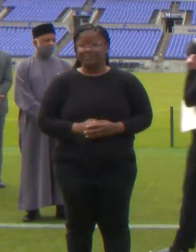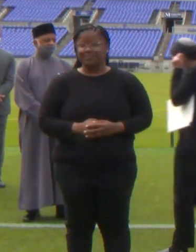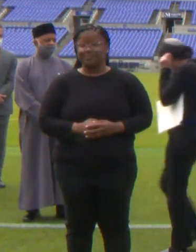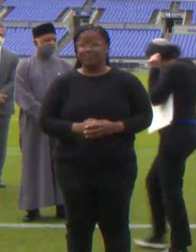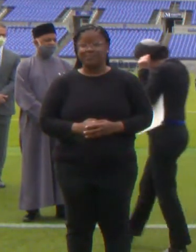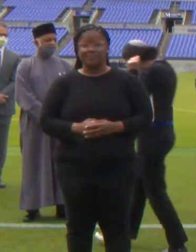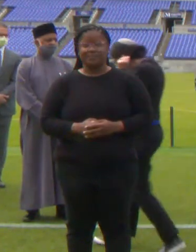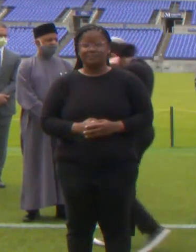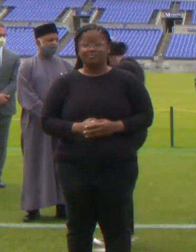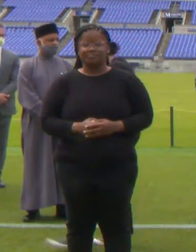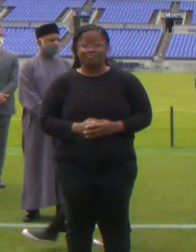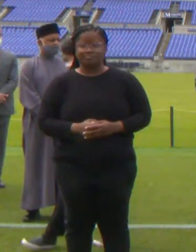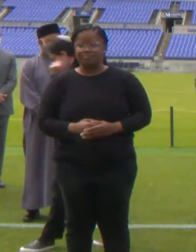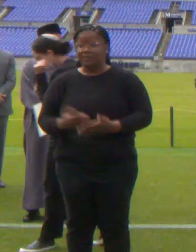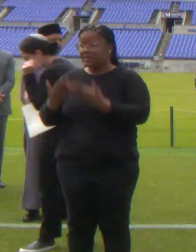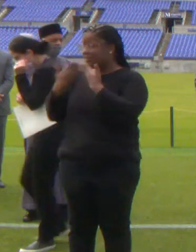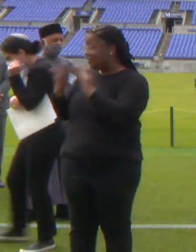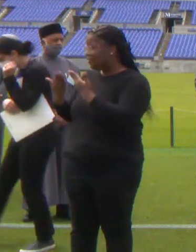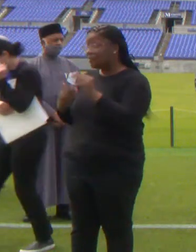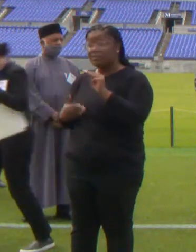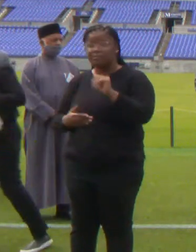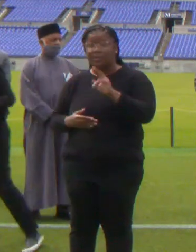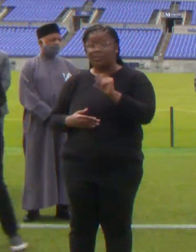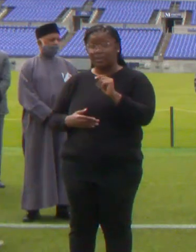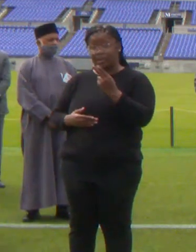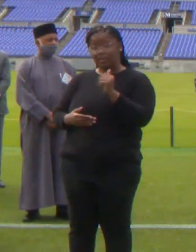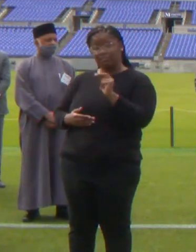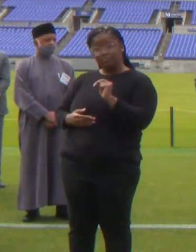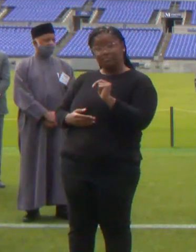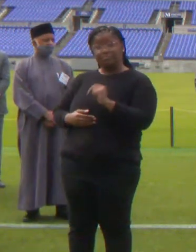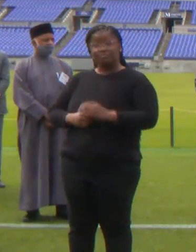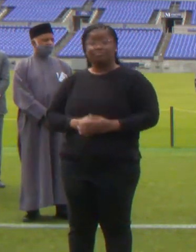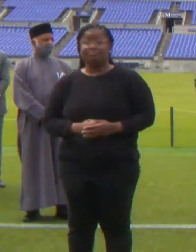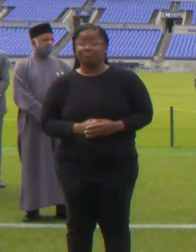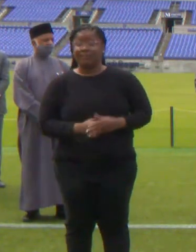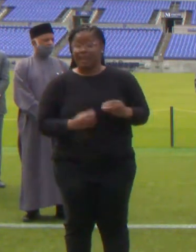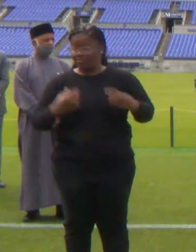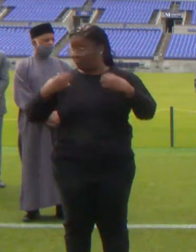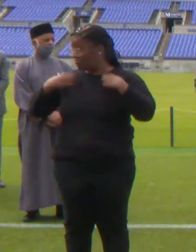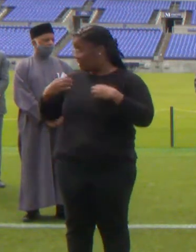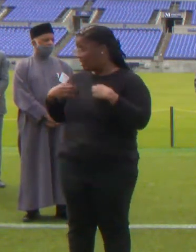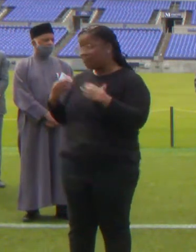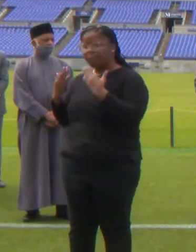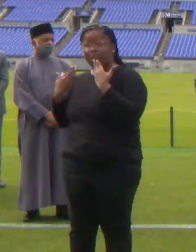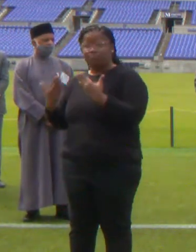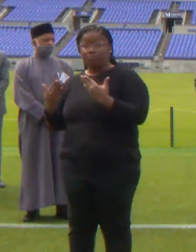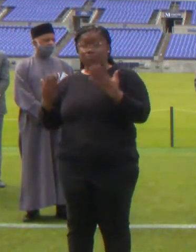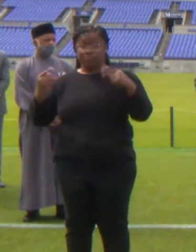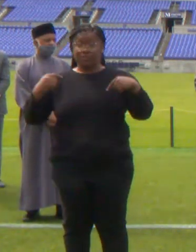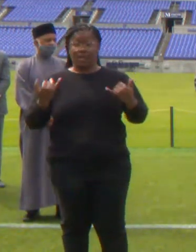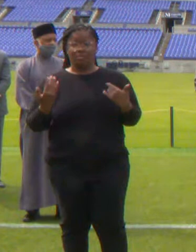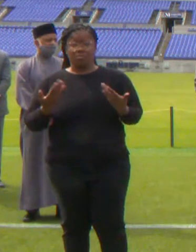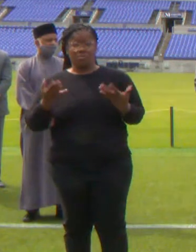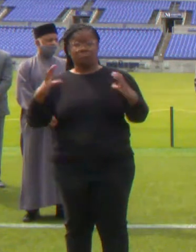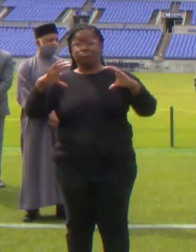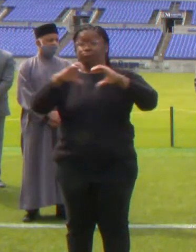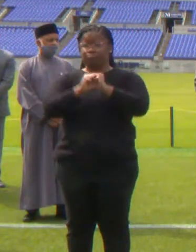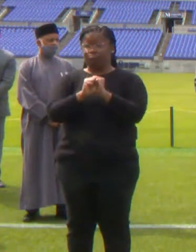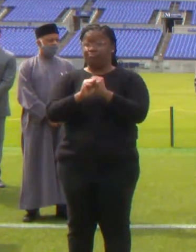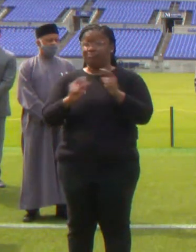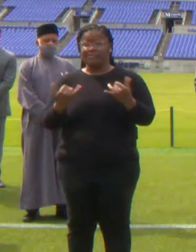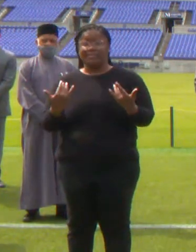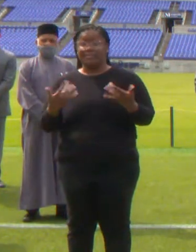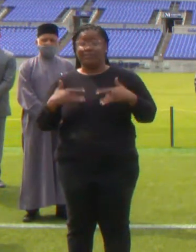Thank you, Imam Khan and Rabbi Drucker. This now concludes our event. For those of you that are getting vaccinations, we have